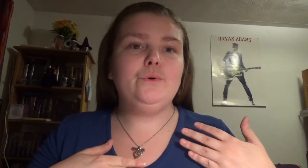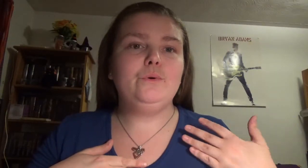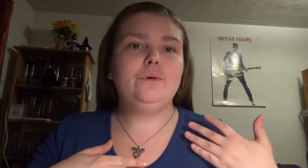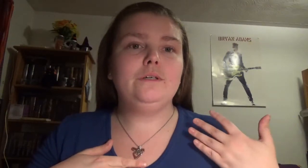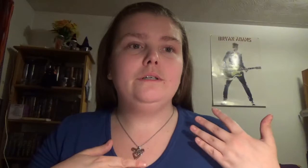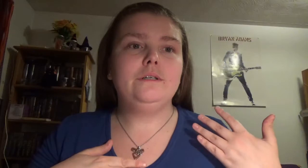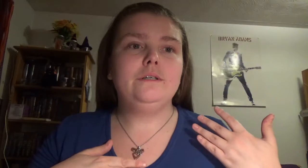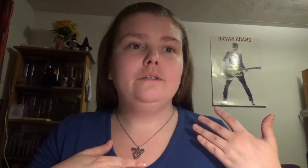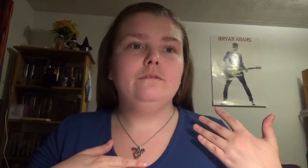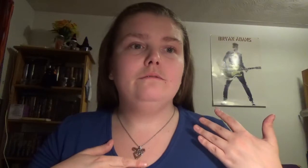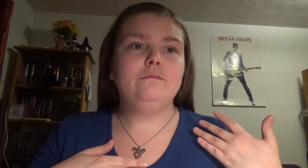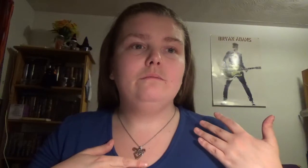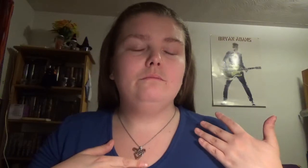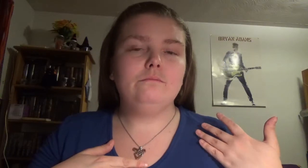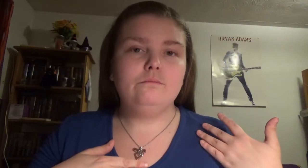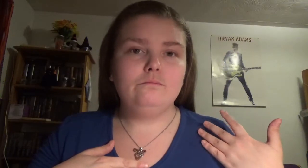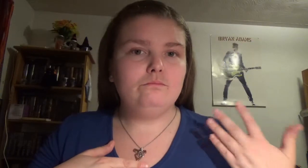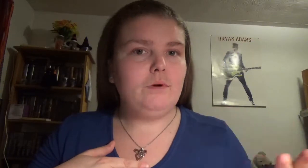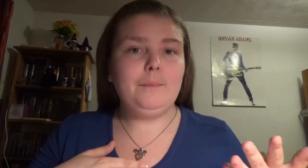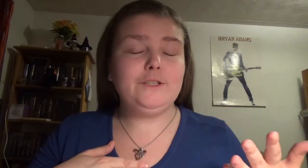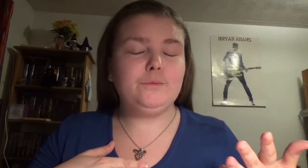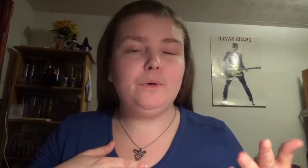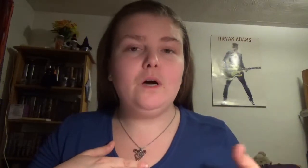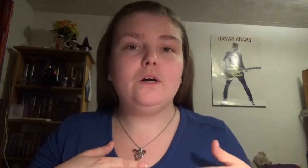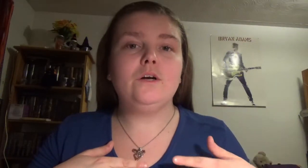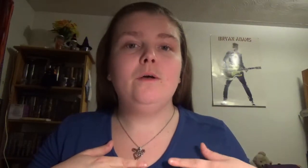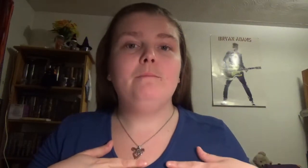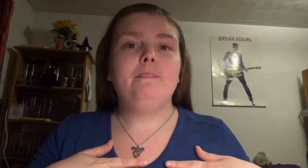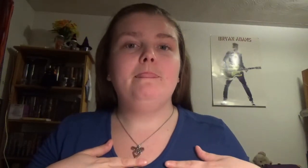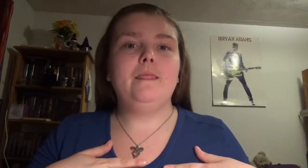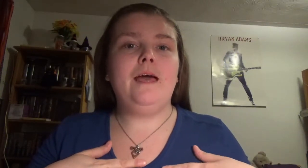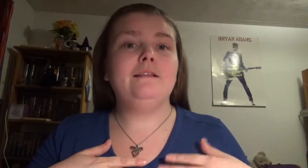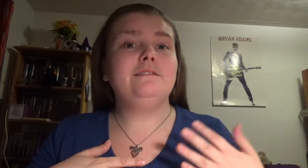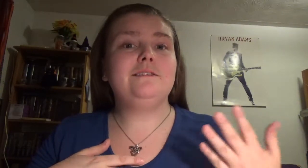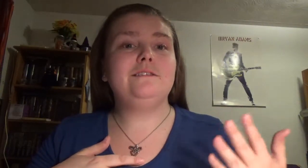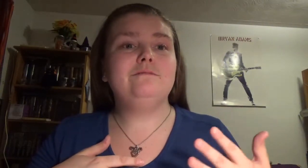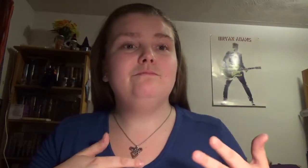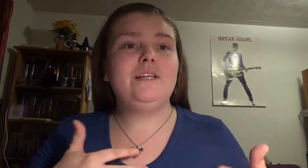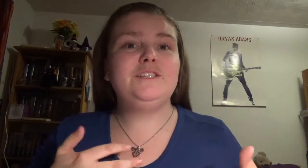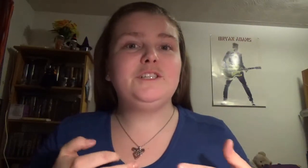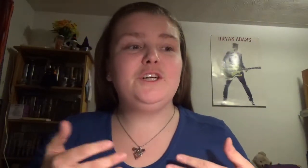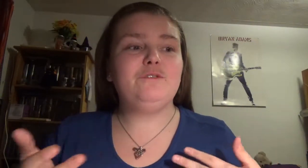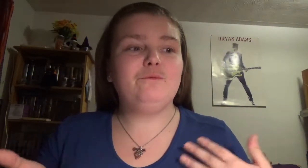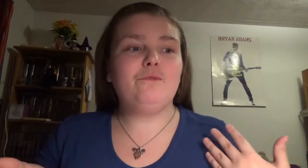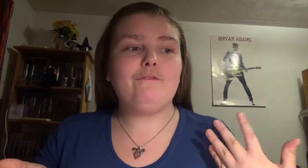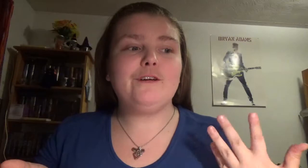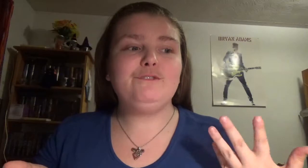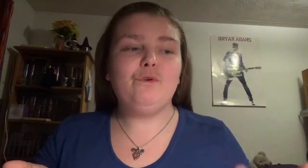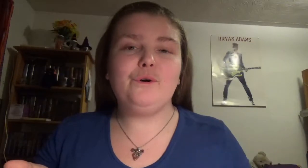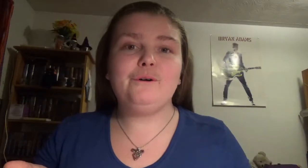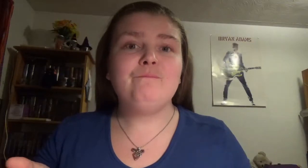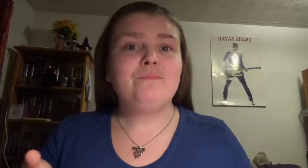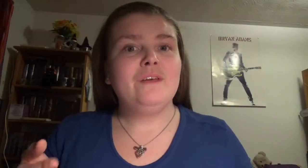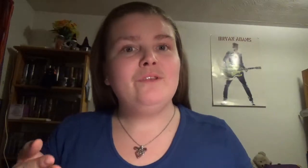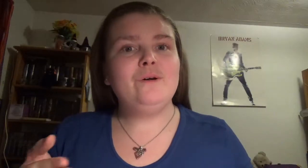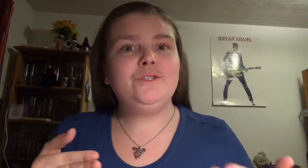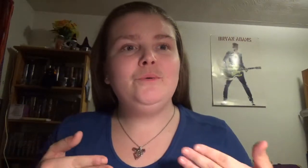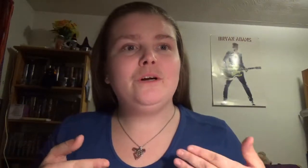publish a book, and it is a good reference for those who are,